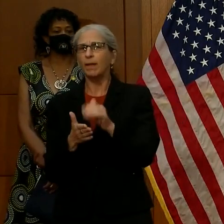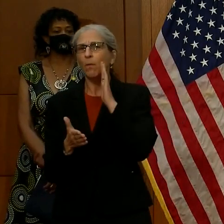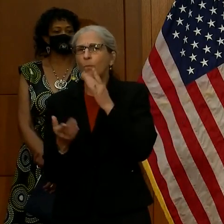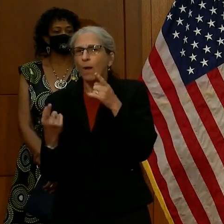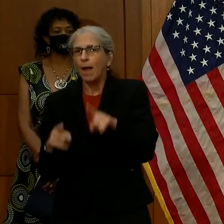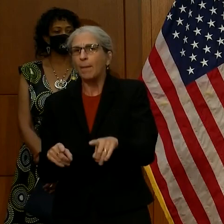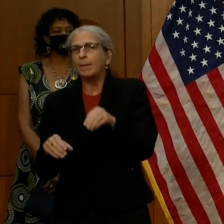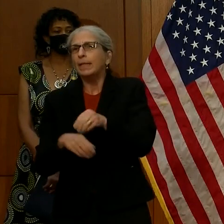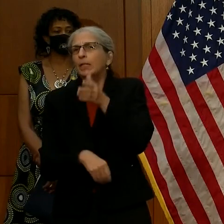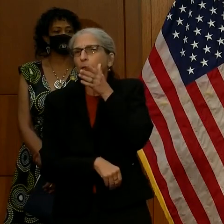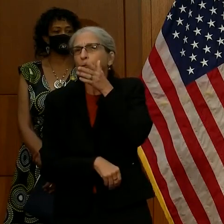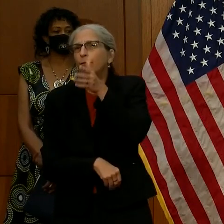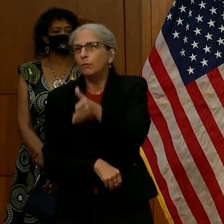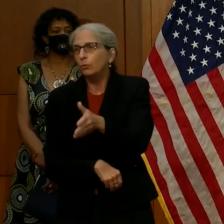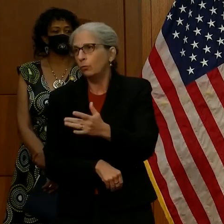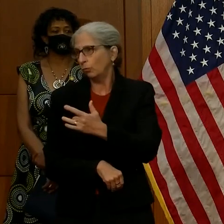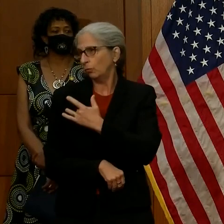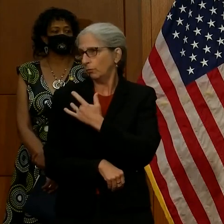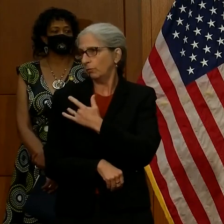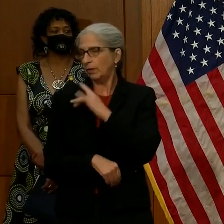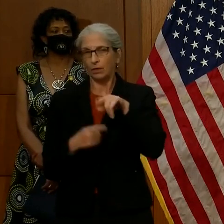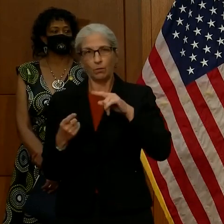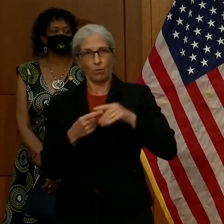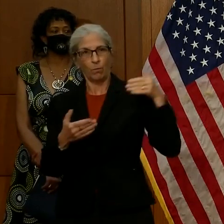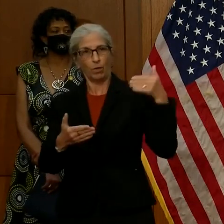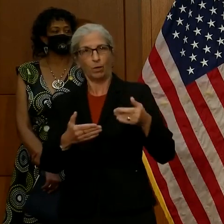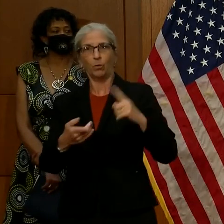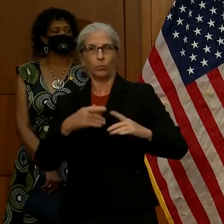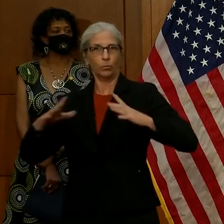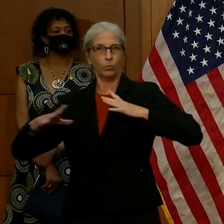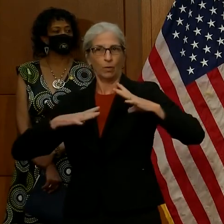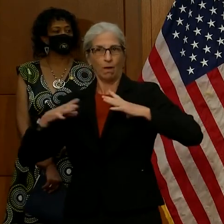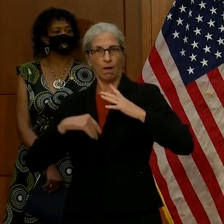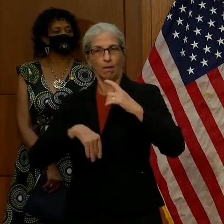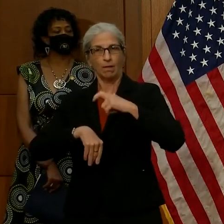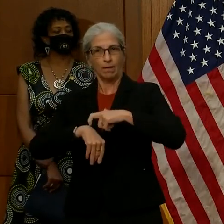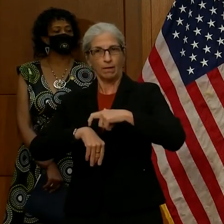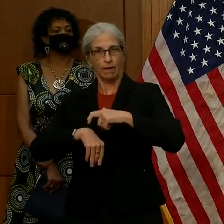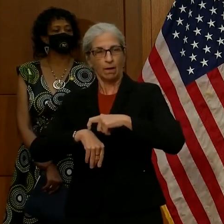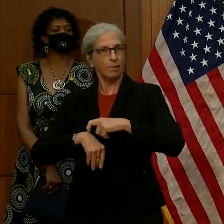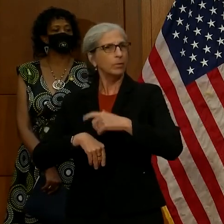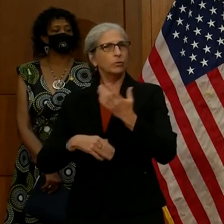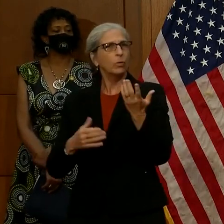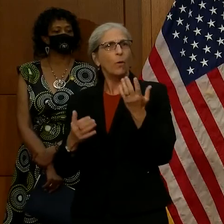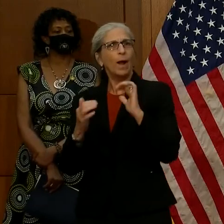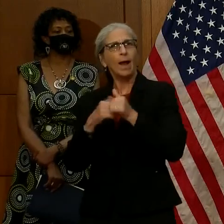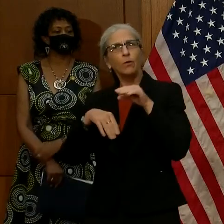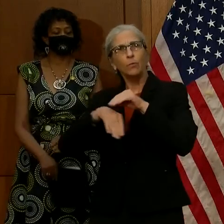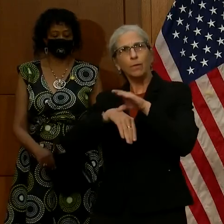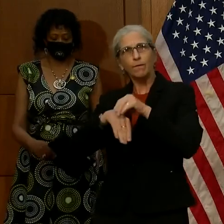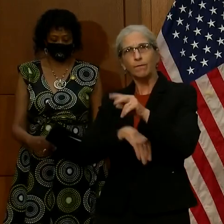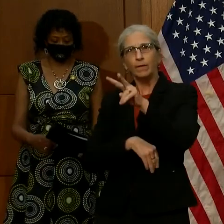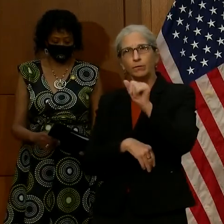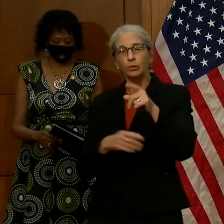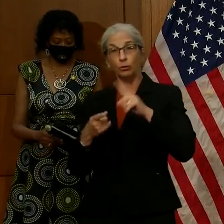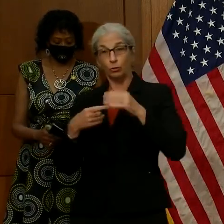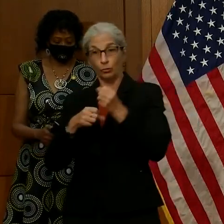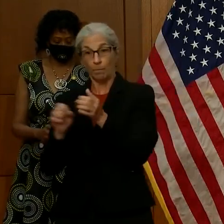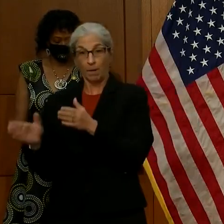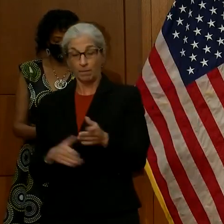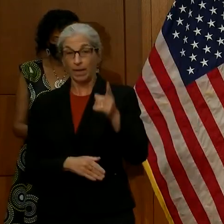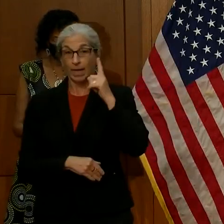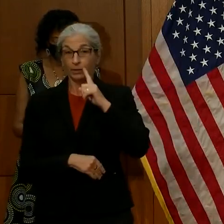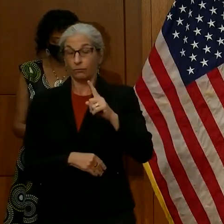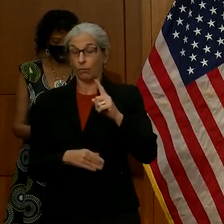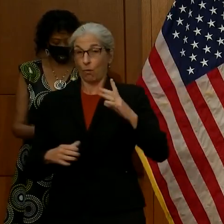trajectory as we approach that holiday season? And what advice would you give Virginians making plans, long-range